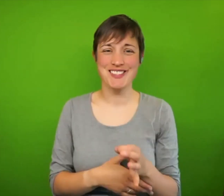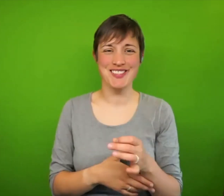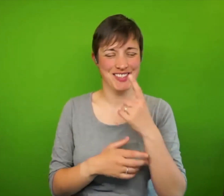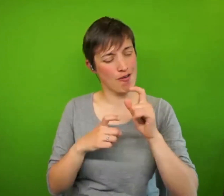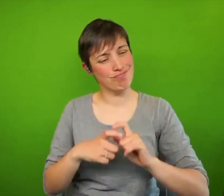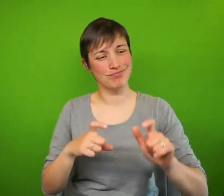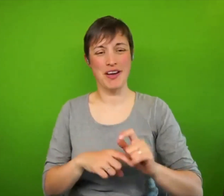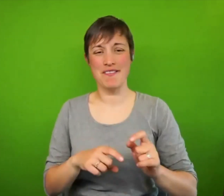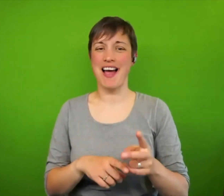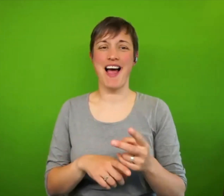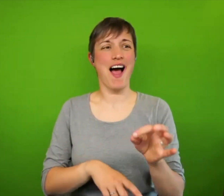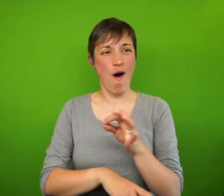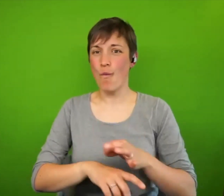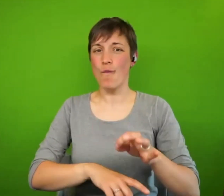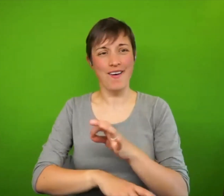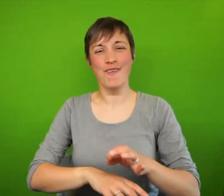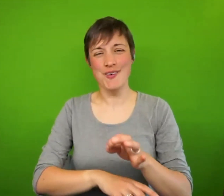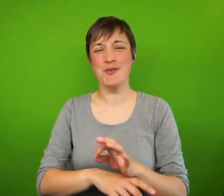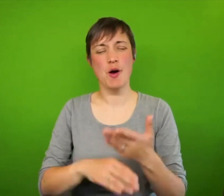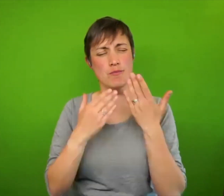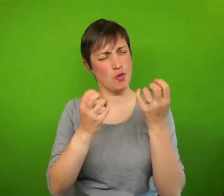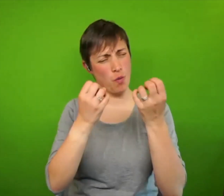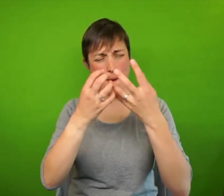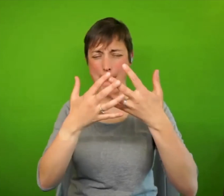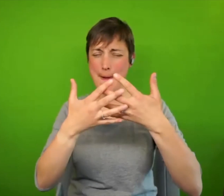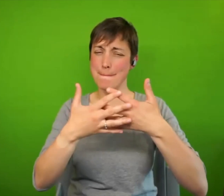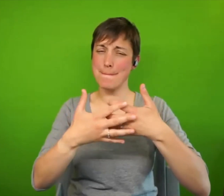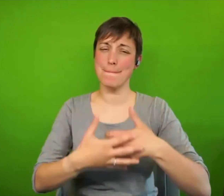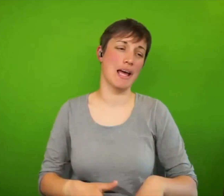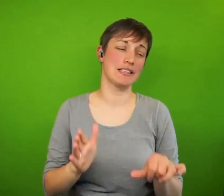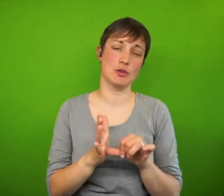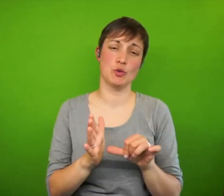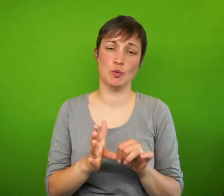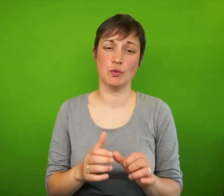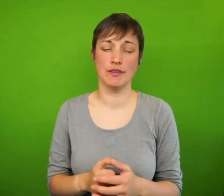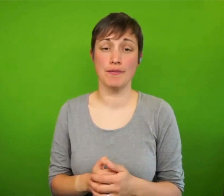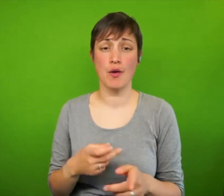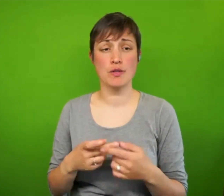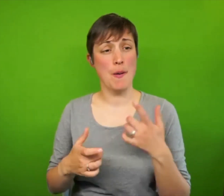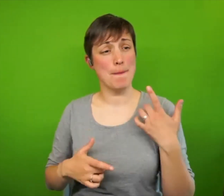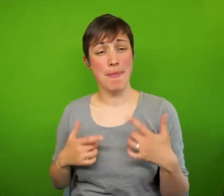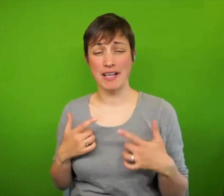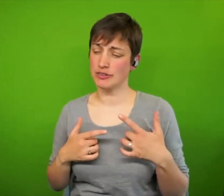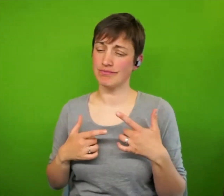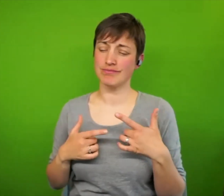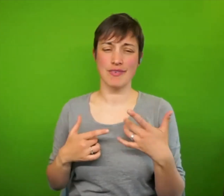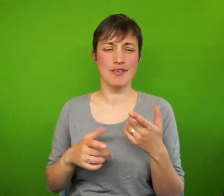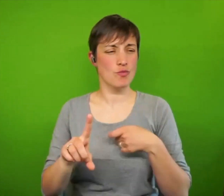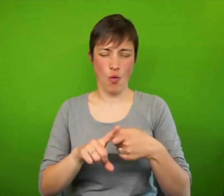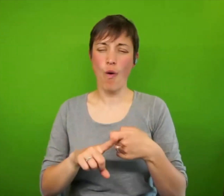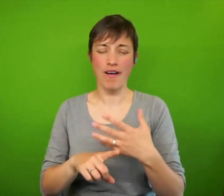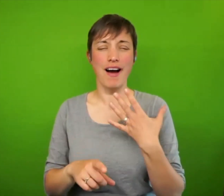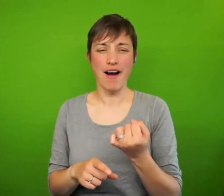couple of hours. Uh, but I think it just shows the complexity of the issue and the passion and interest we have in York for this, for this issue,